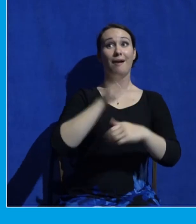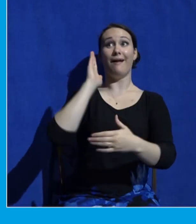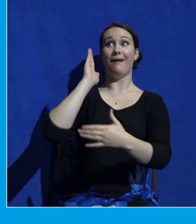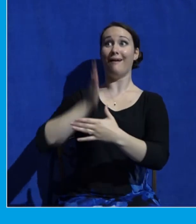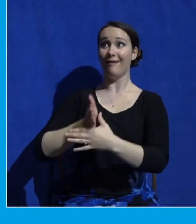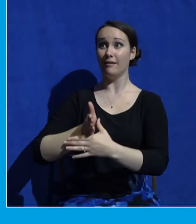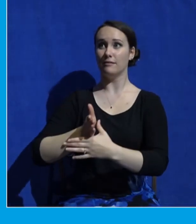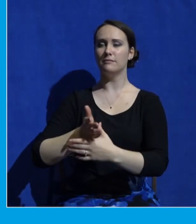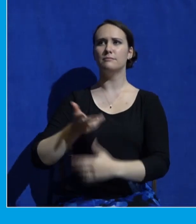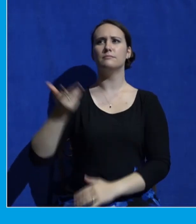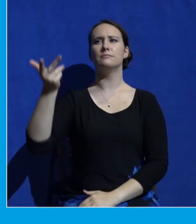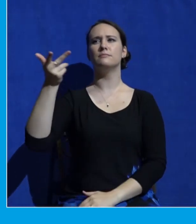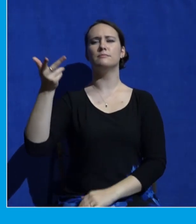I mean, there's a lot to catch up on